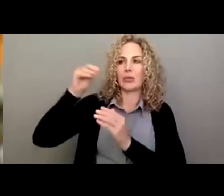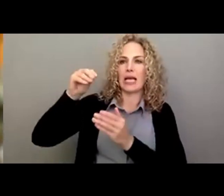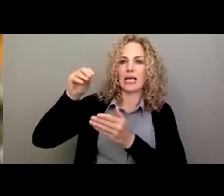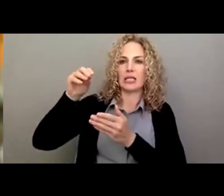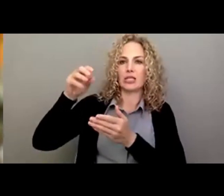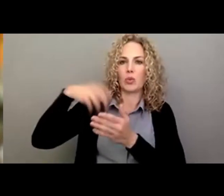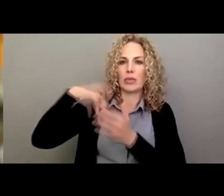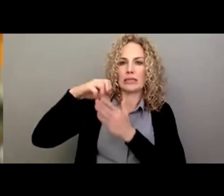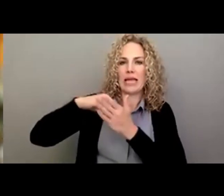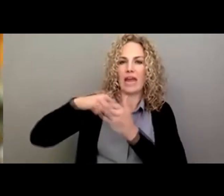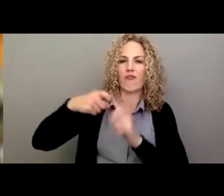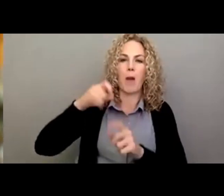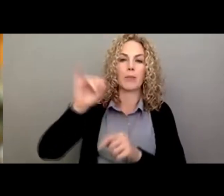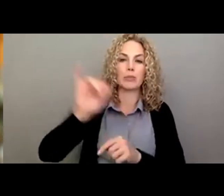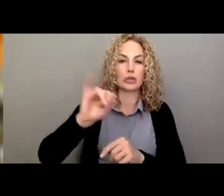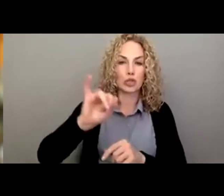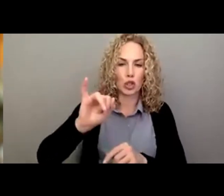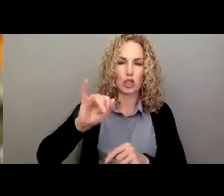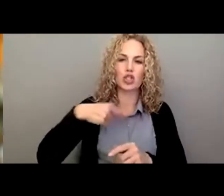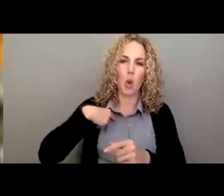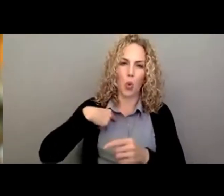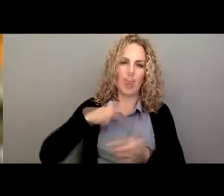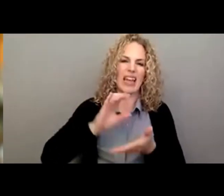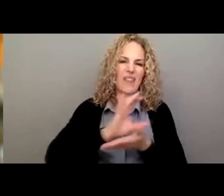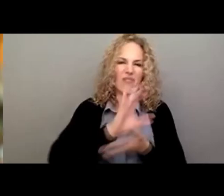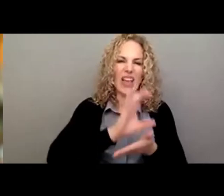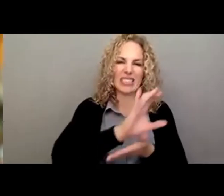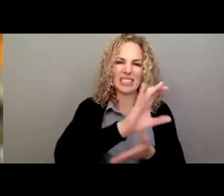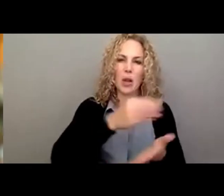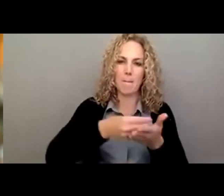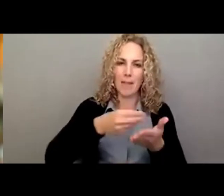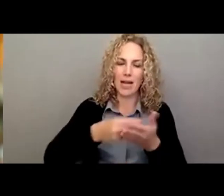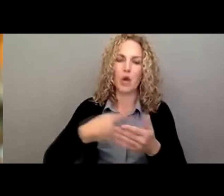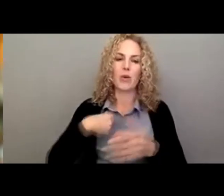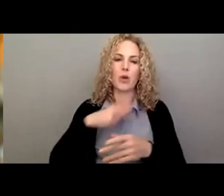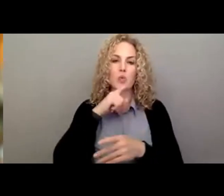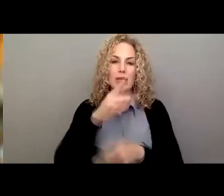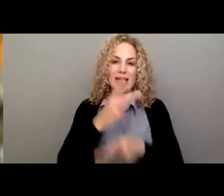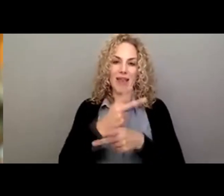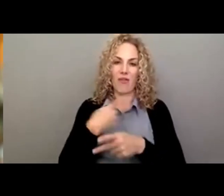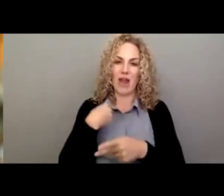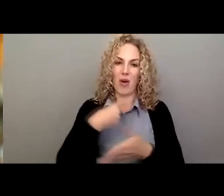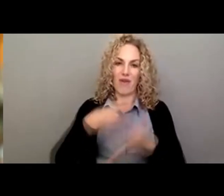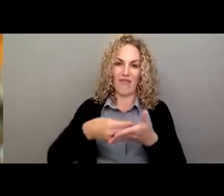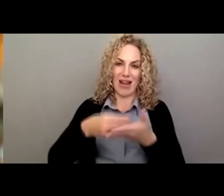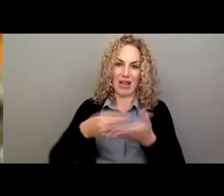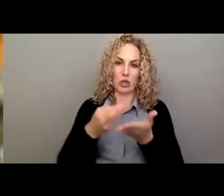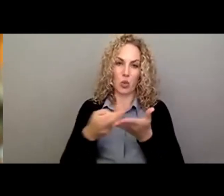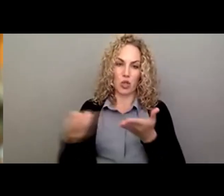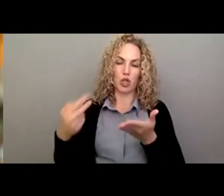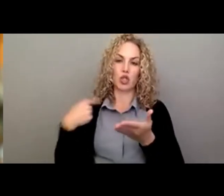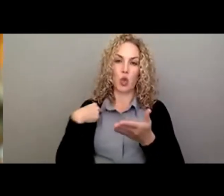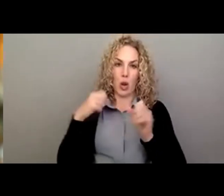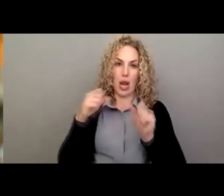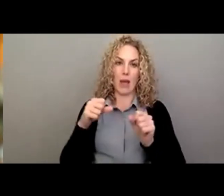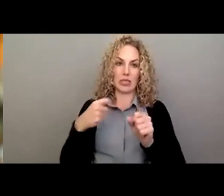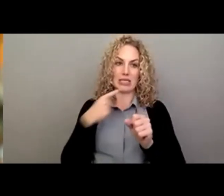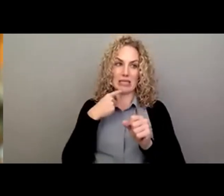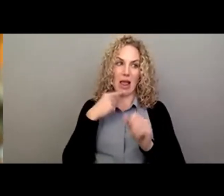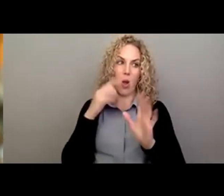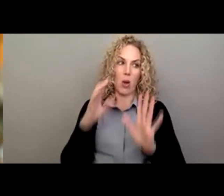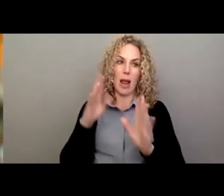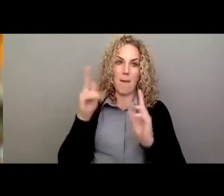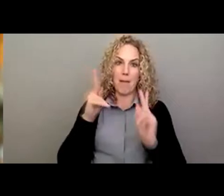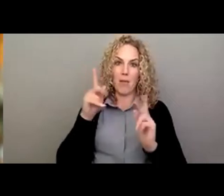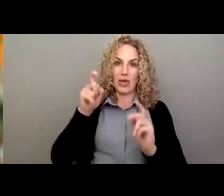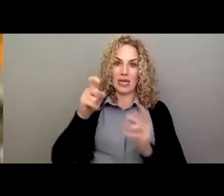pay it out. So we're able to invest it over time. And we've been very careful with our financial resources. So we were in a position to say, okay, people are